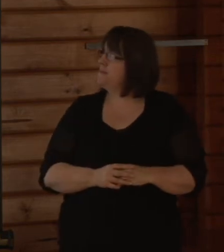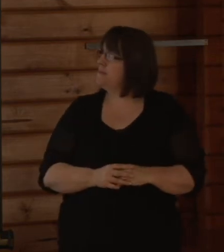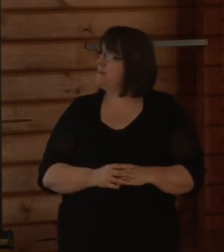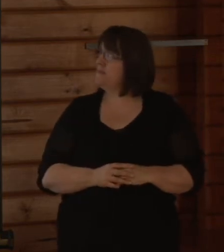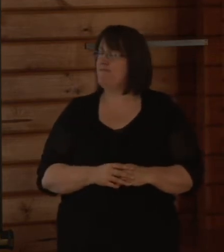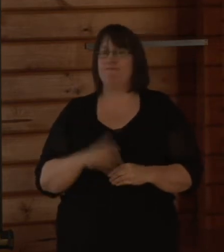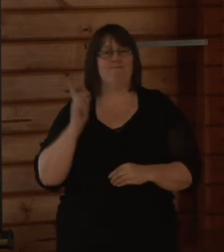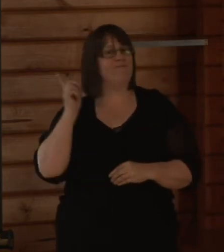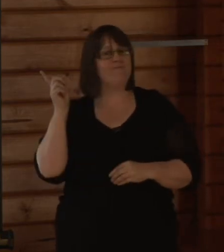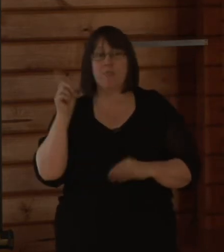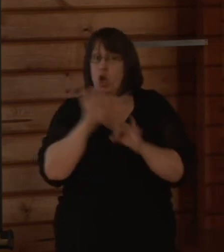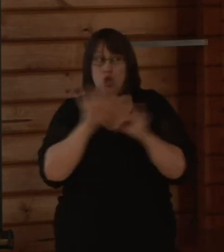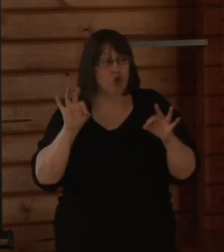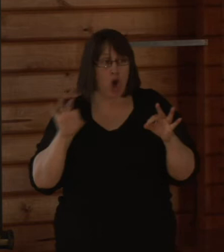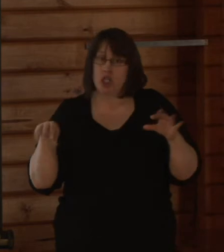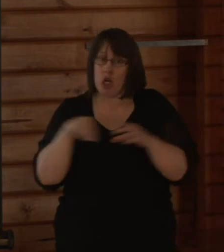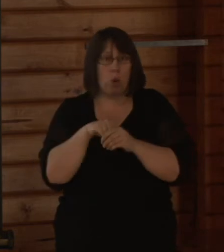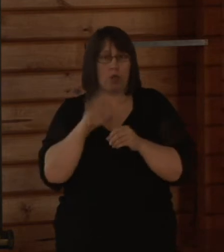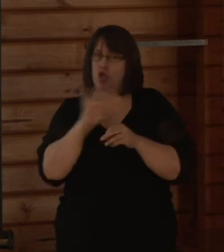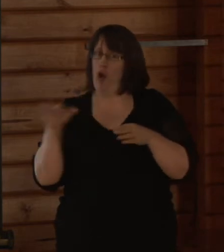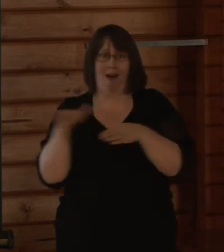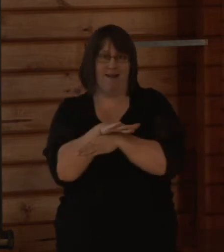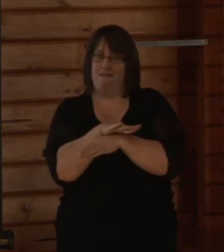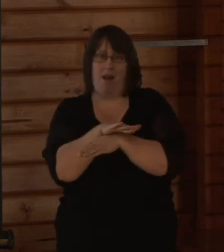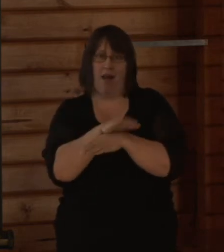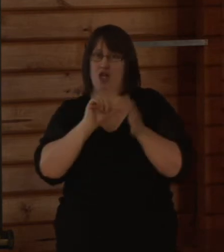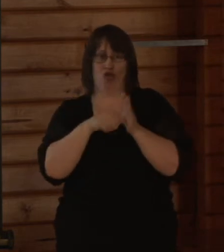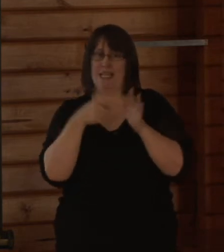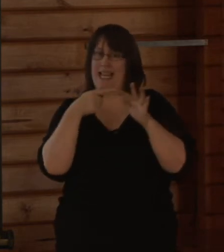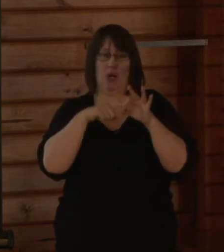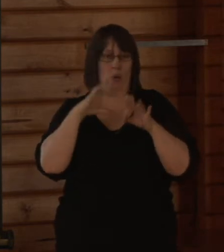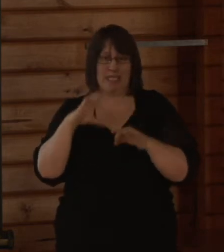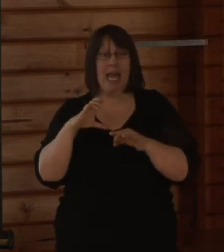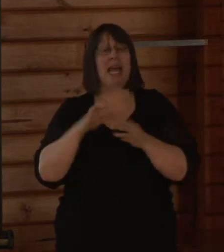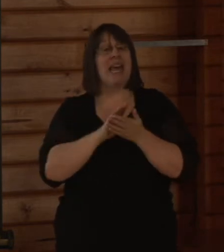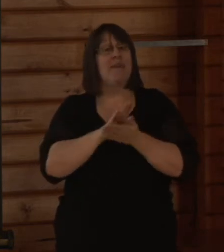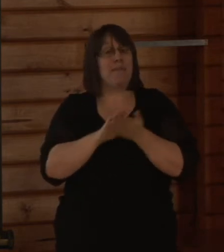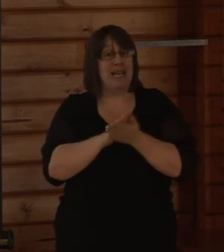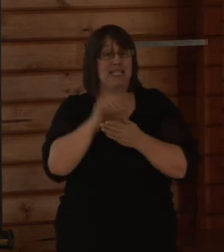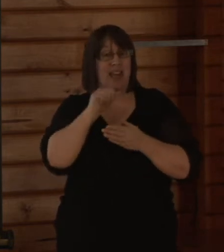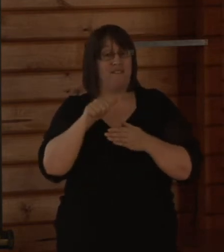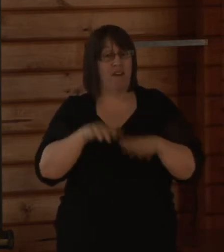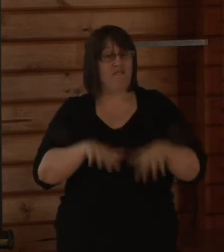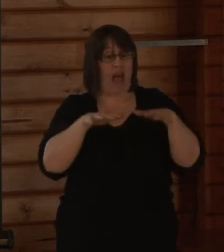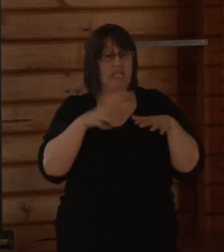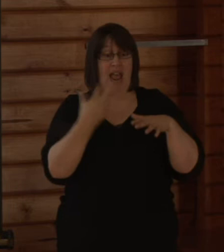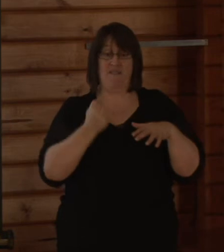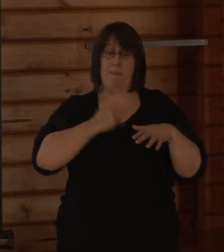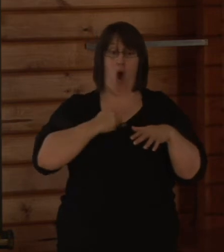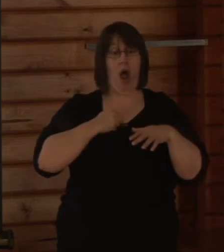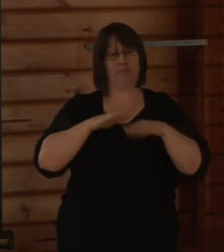What increased flood vulnerability does not include is flooding that occurred before the earthquake, because it's about